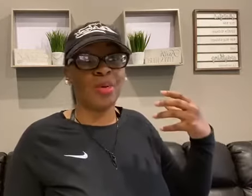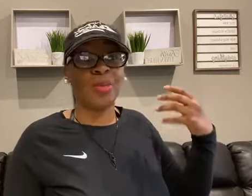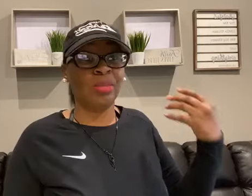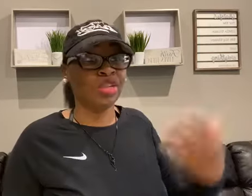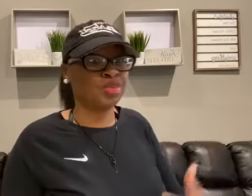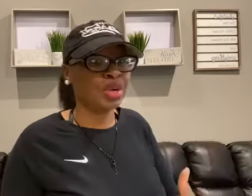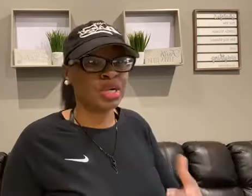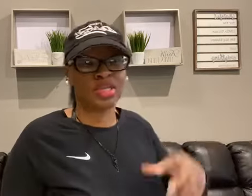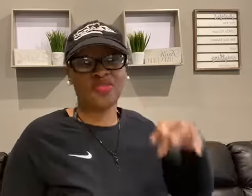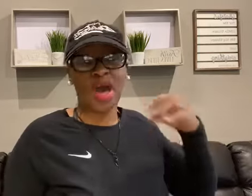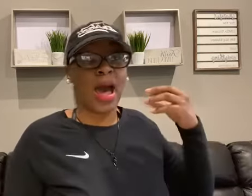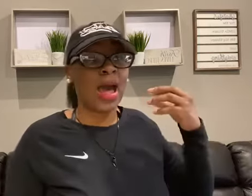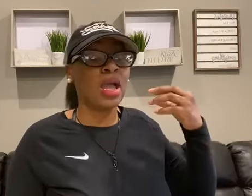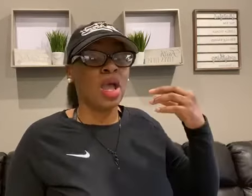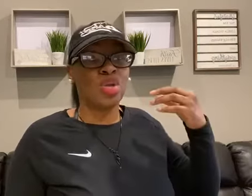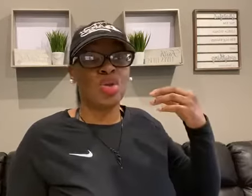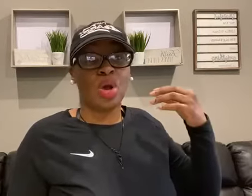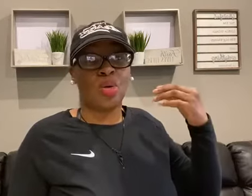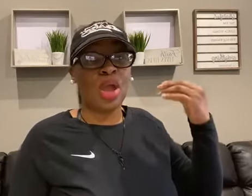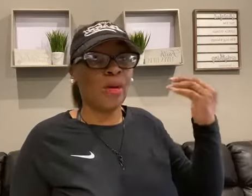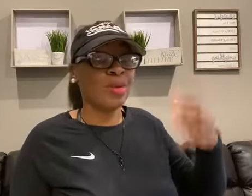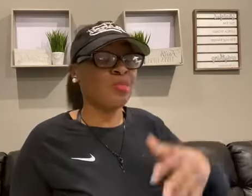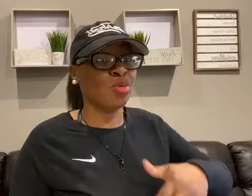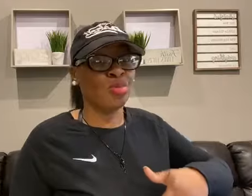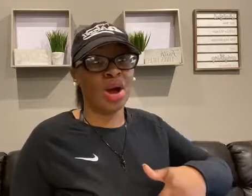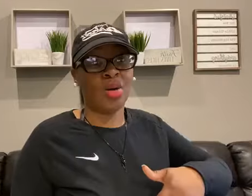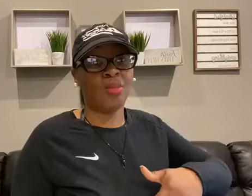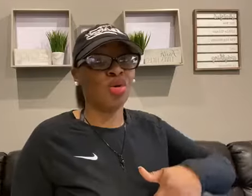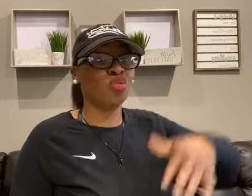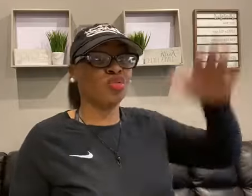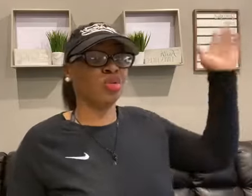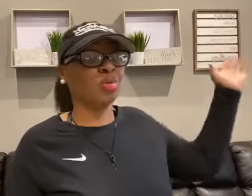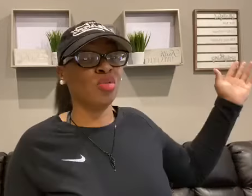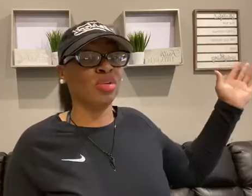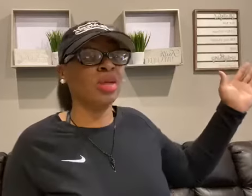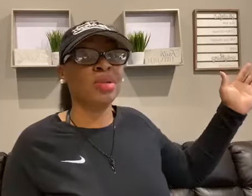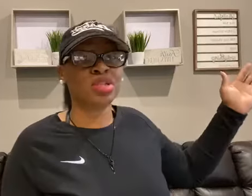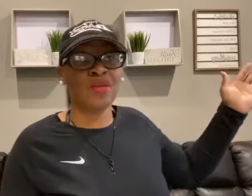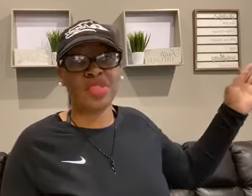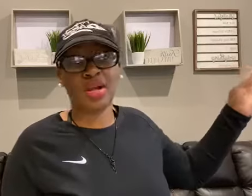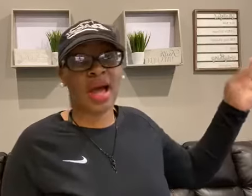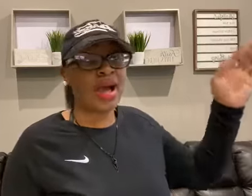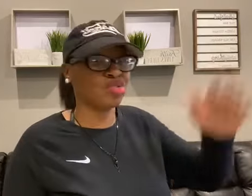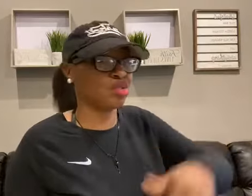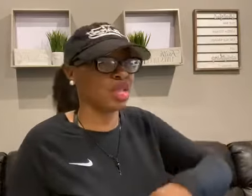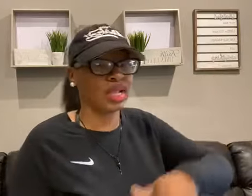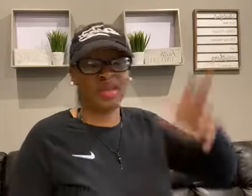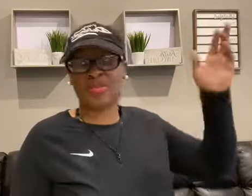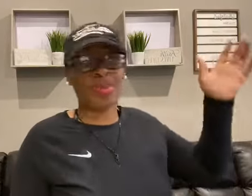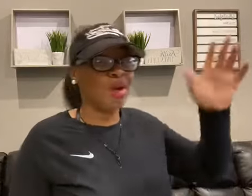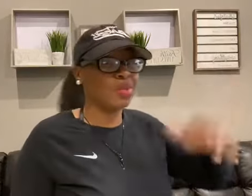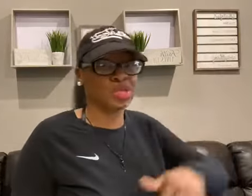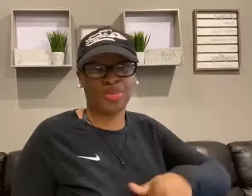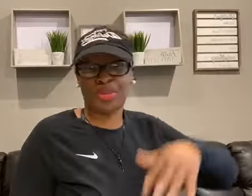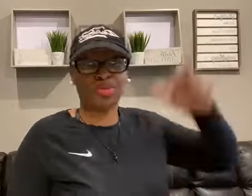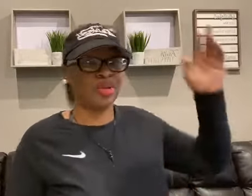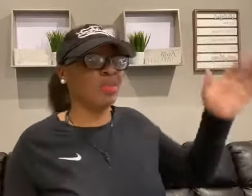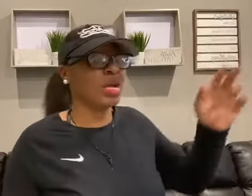people publish books, if I, you know, help people, uh, move, remove limits off their lives so that they can live in purpose or build their